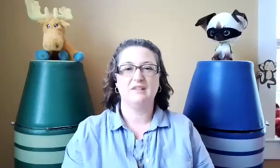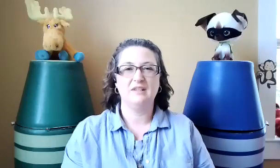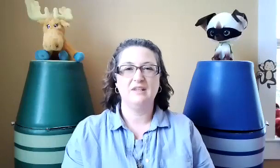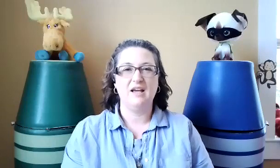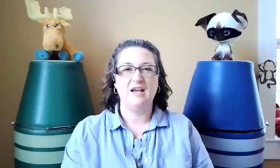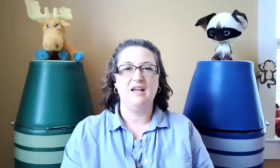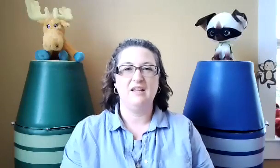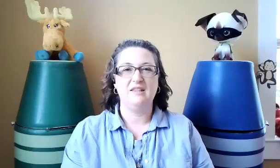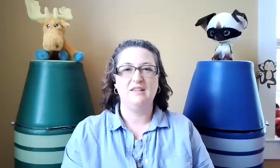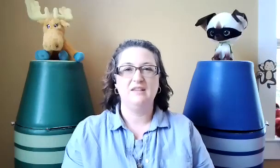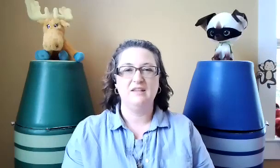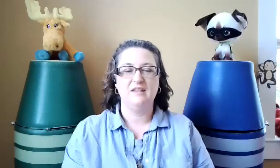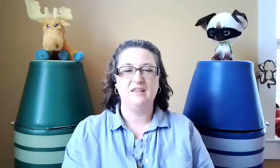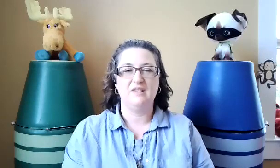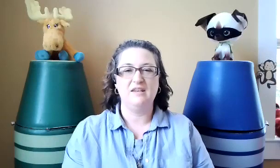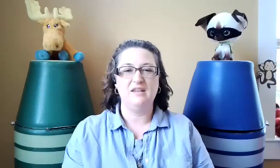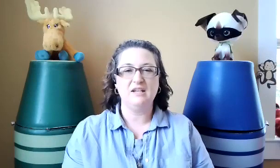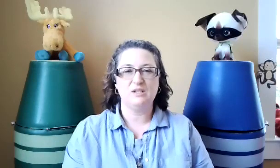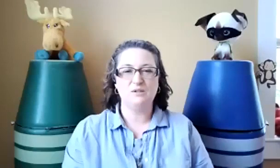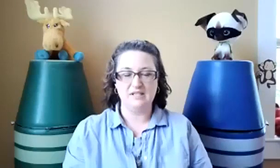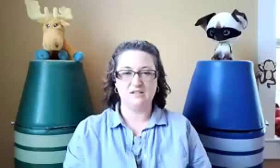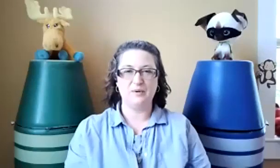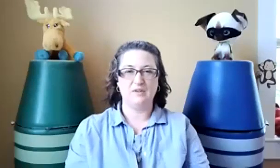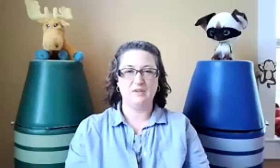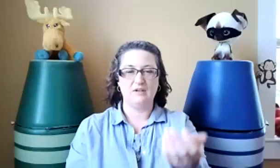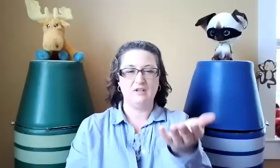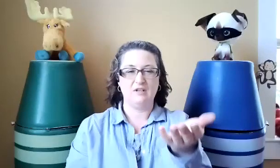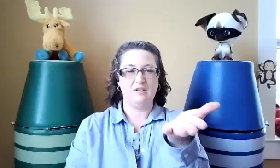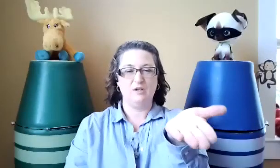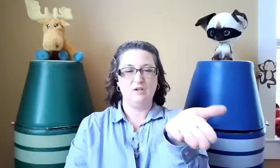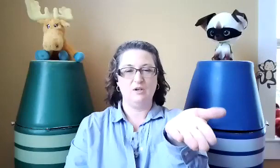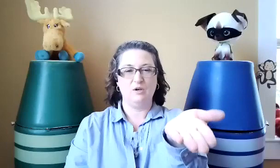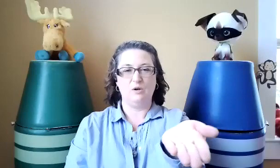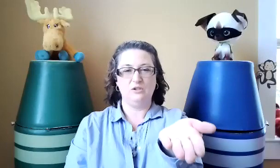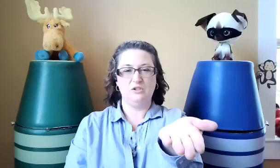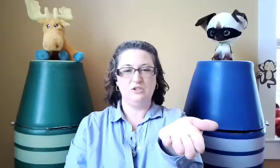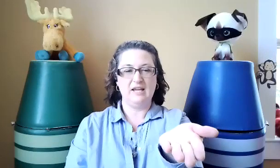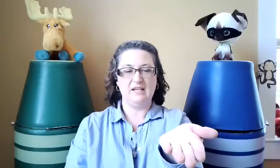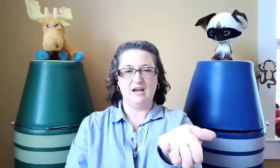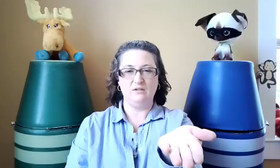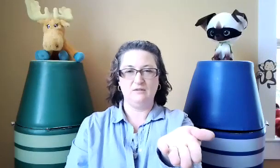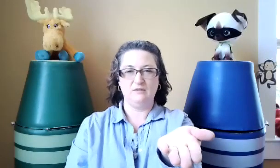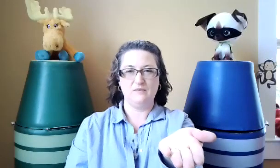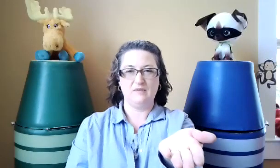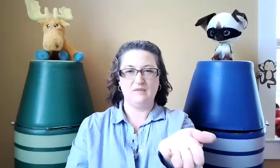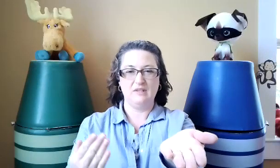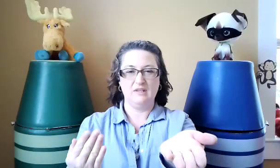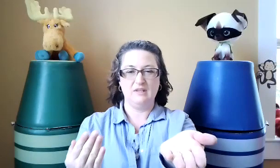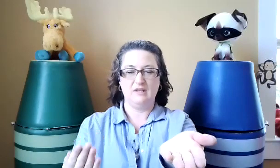Train. The next one is stop. Hold your hand out. Your other hand,